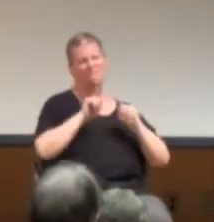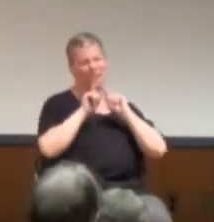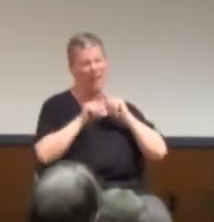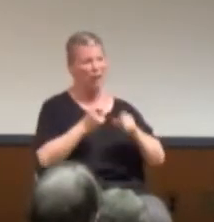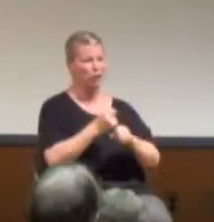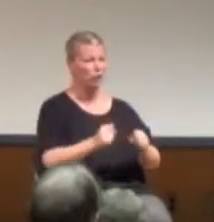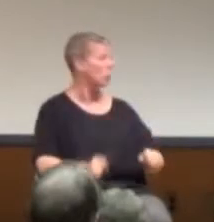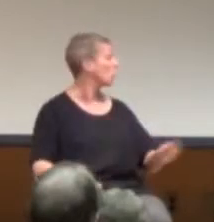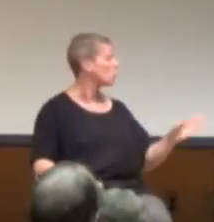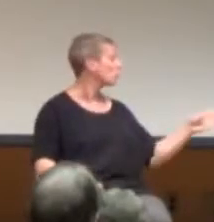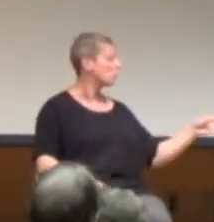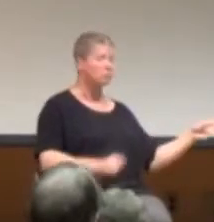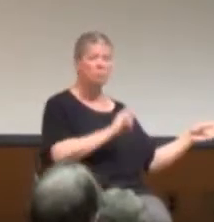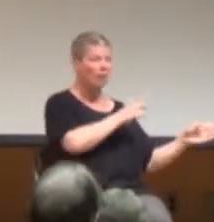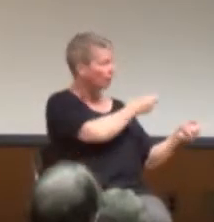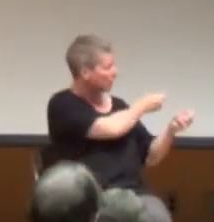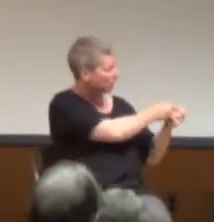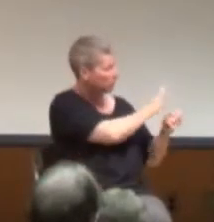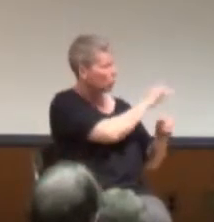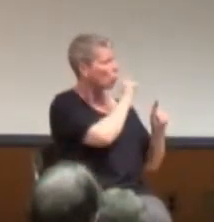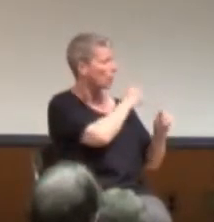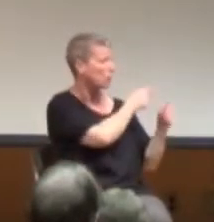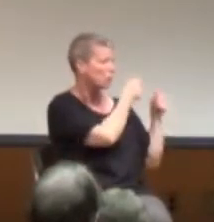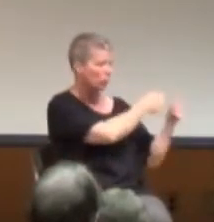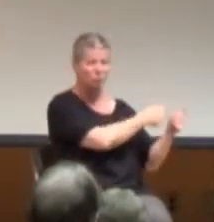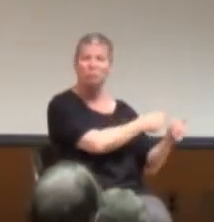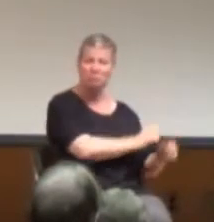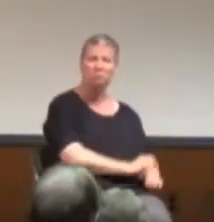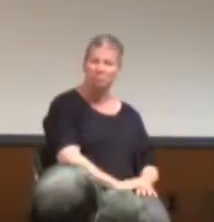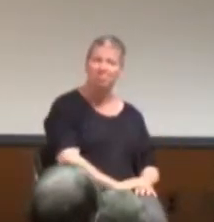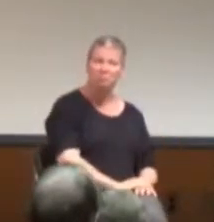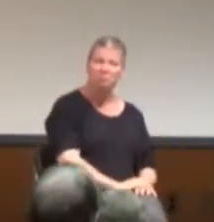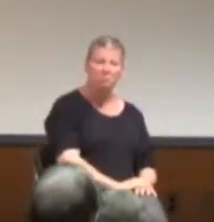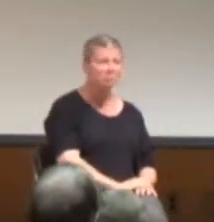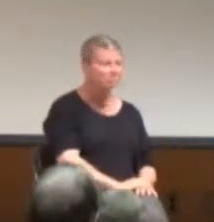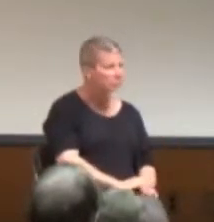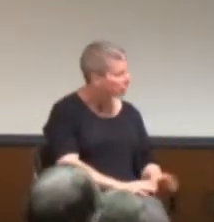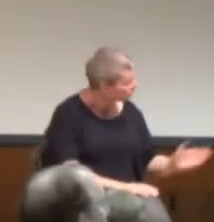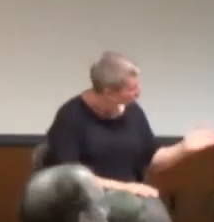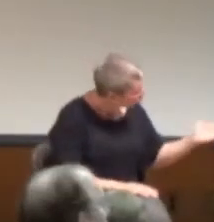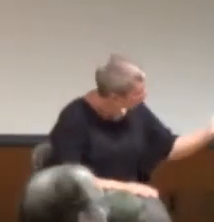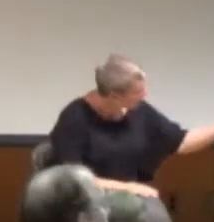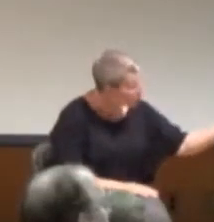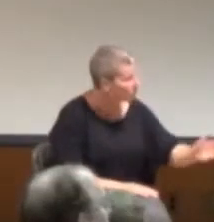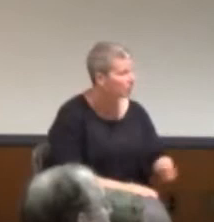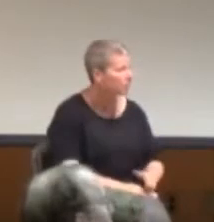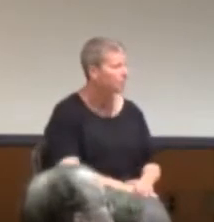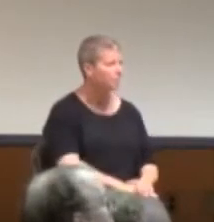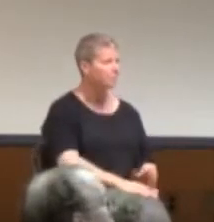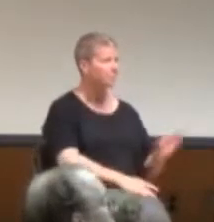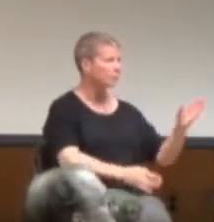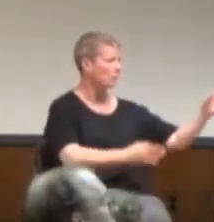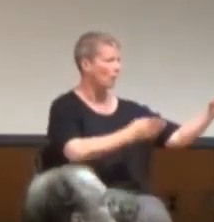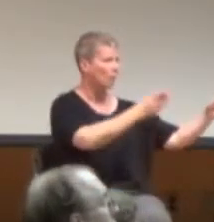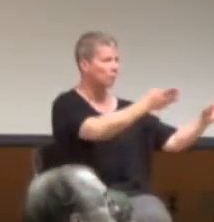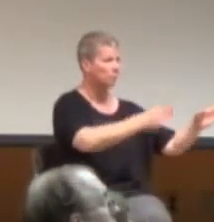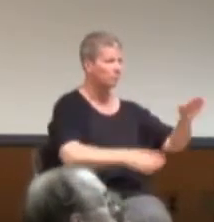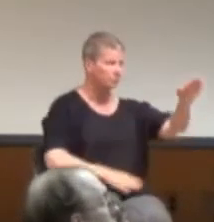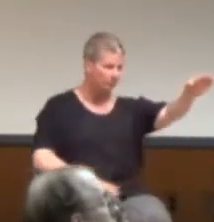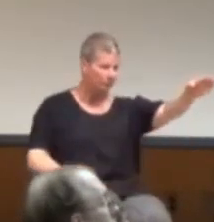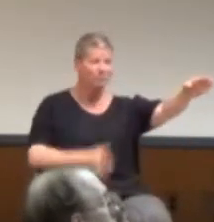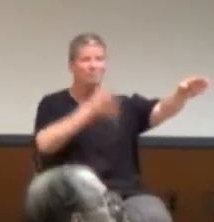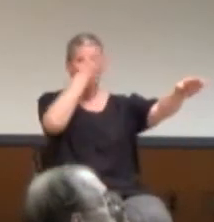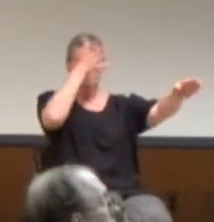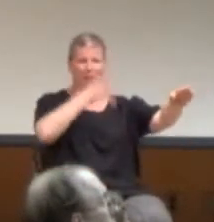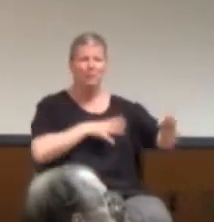You pretty much said what I would have said. Right. Right. Yes. I'm sorry to add to that,